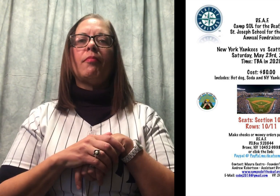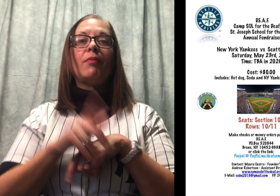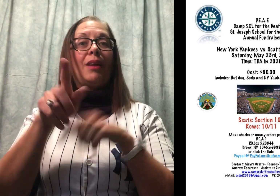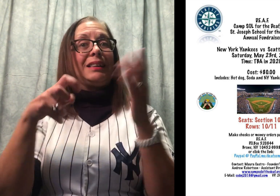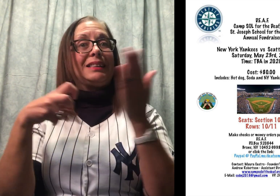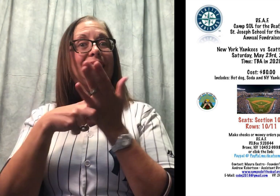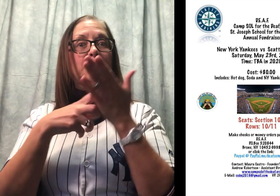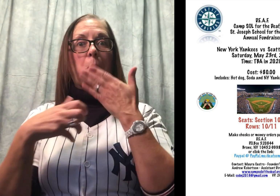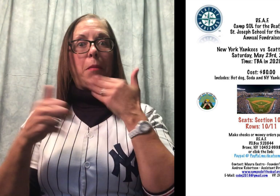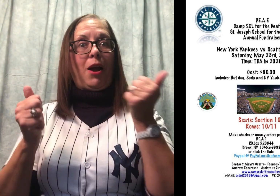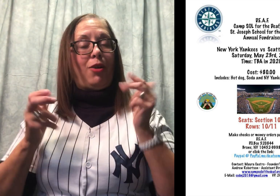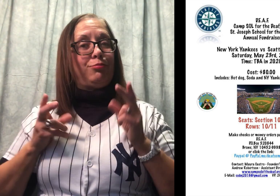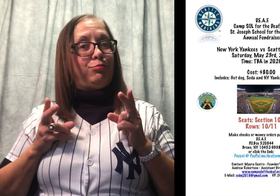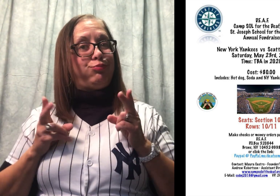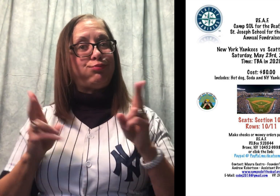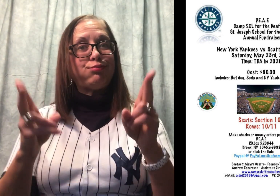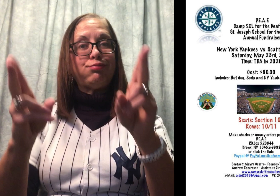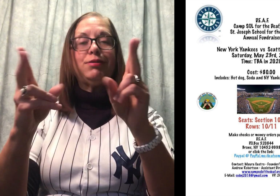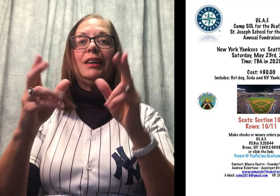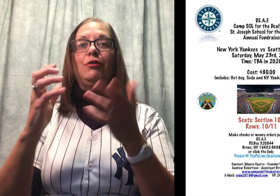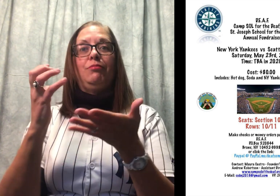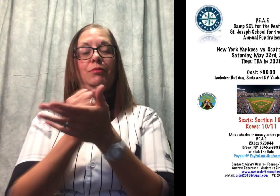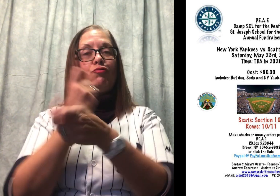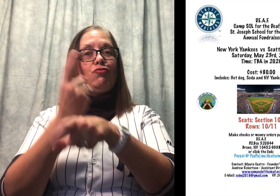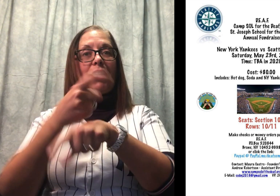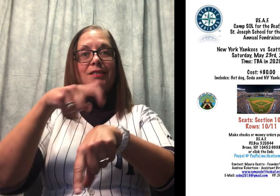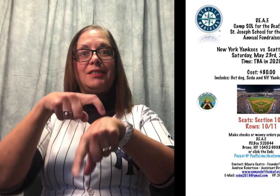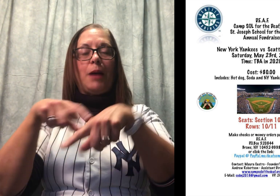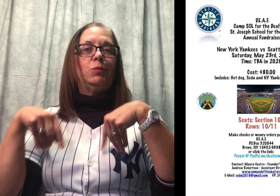Like this. I'm